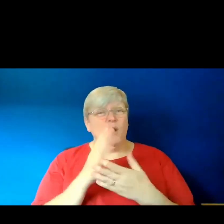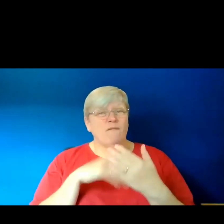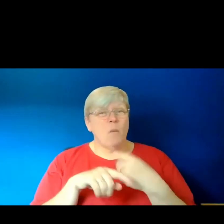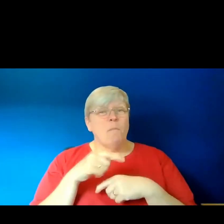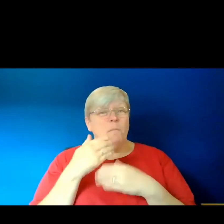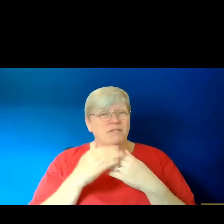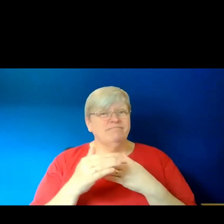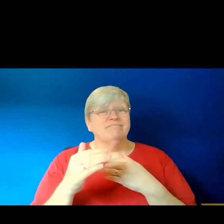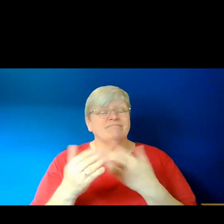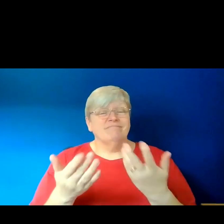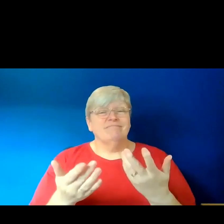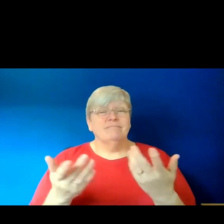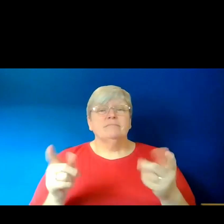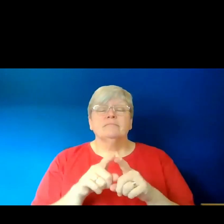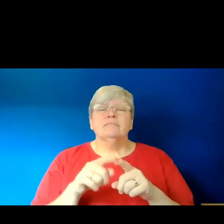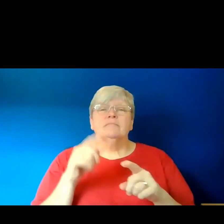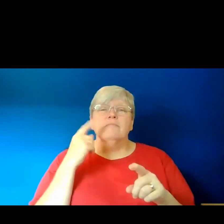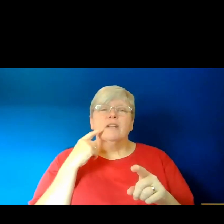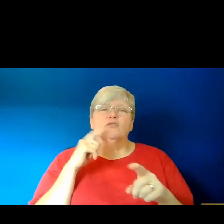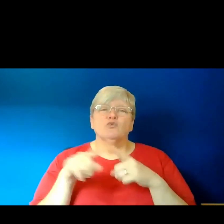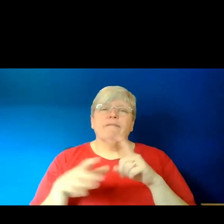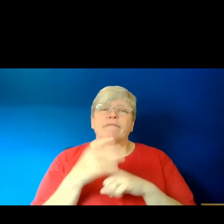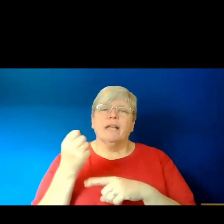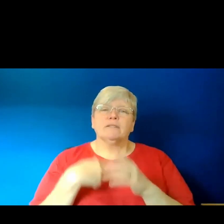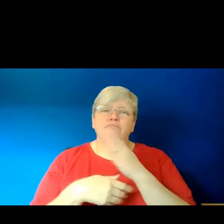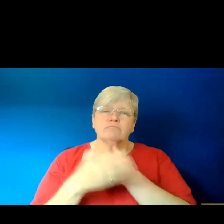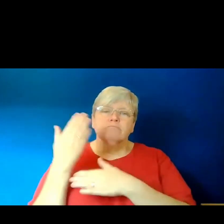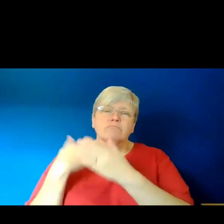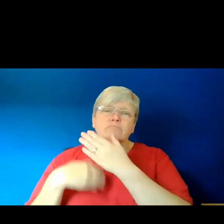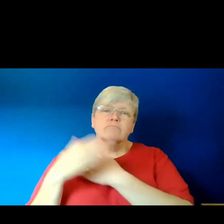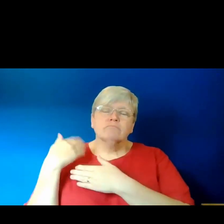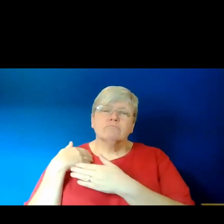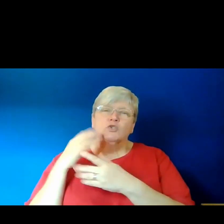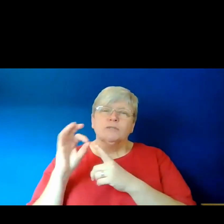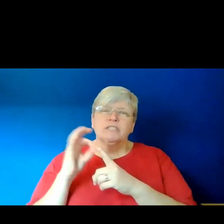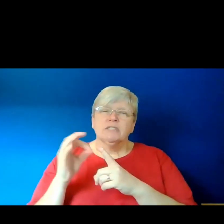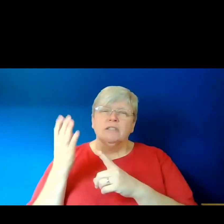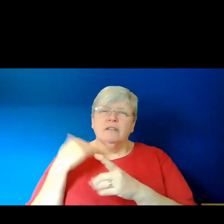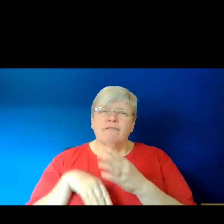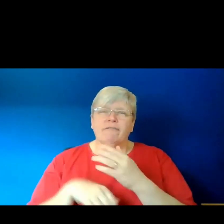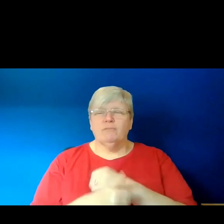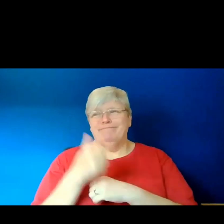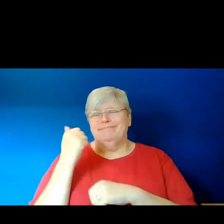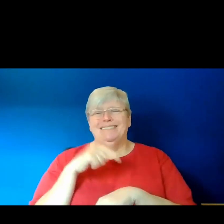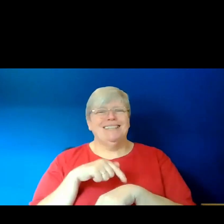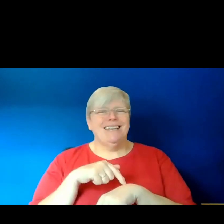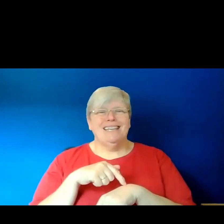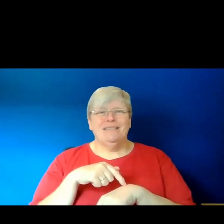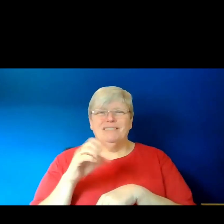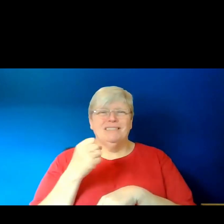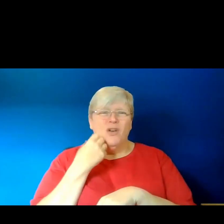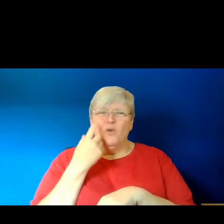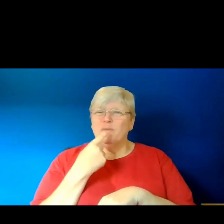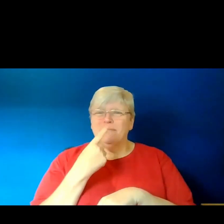I also looked for historical details that are from around that time, but weren't always mentioned in Ruti